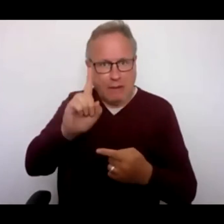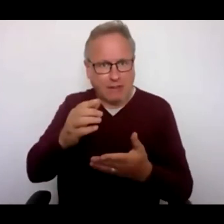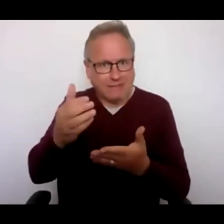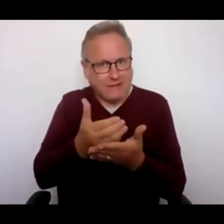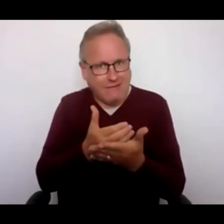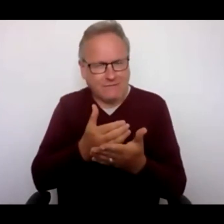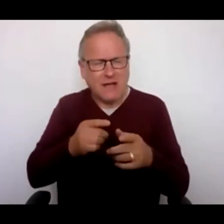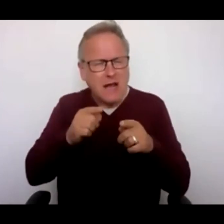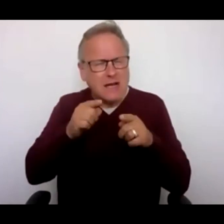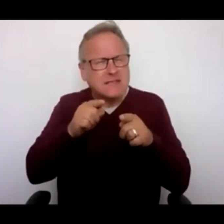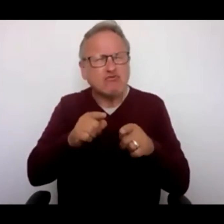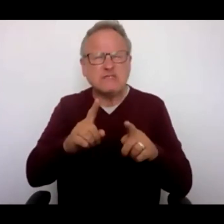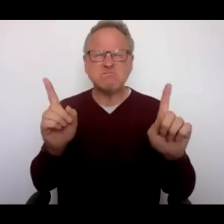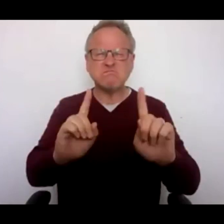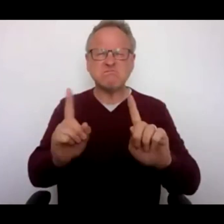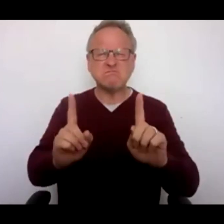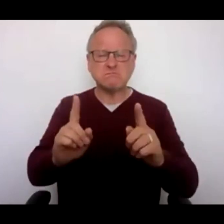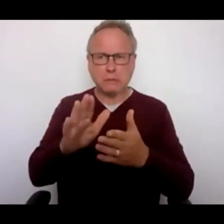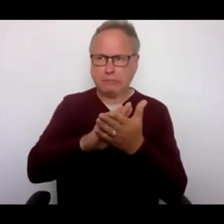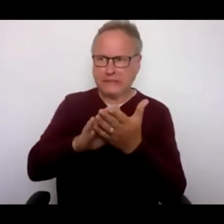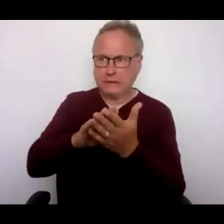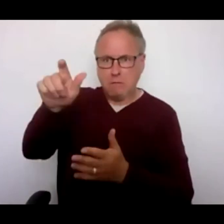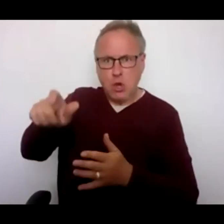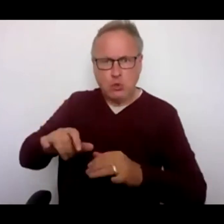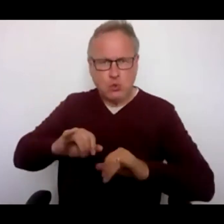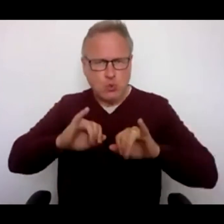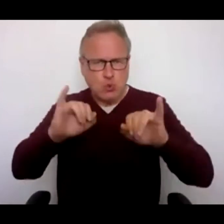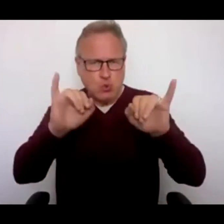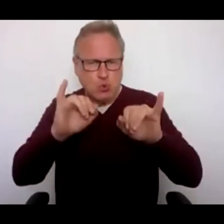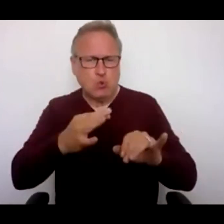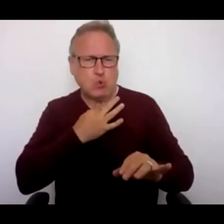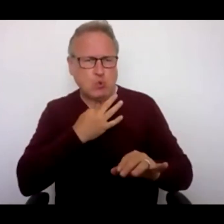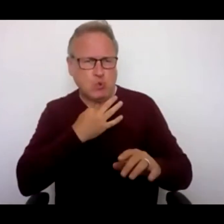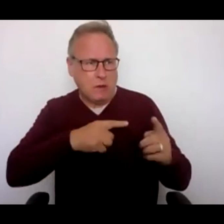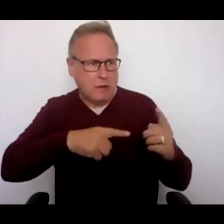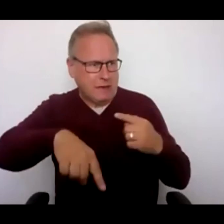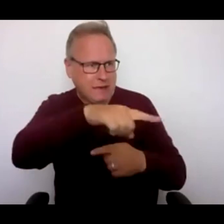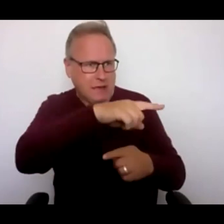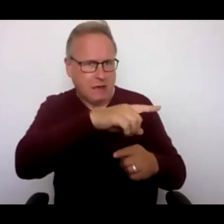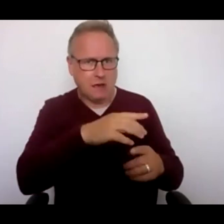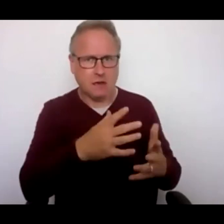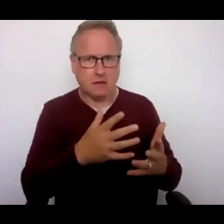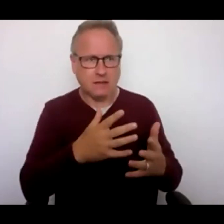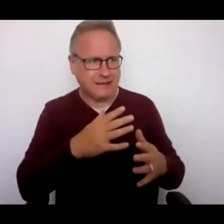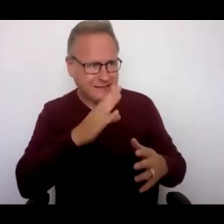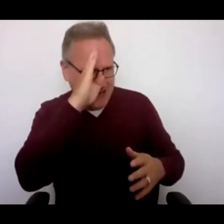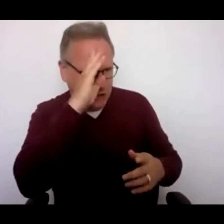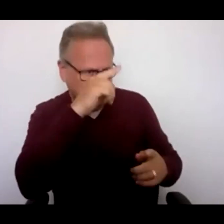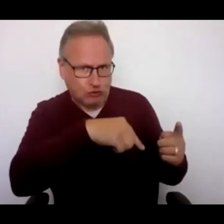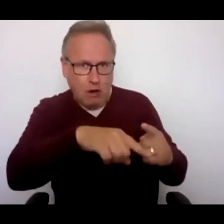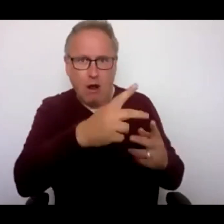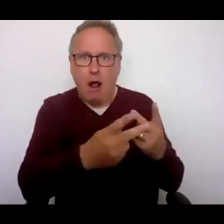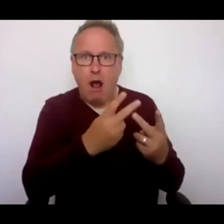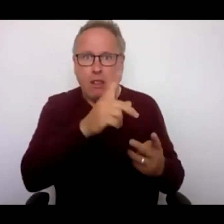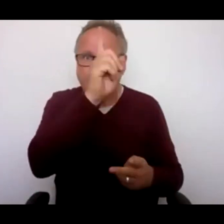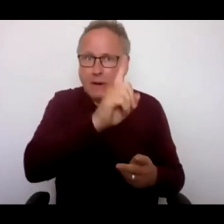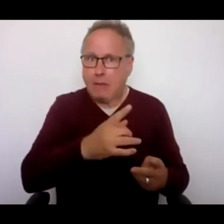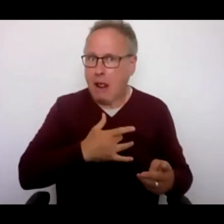is when someone does something violent that puts other people's lives in danger. The changes